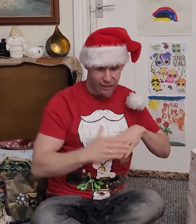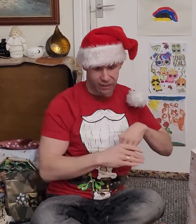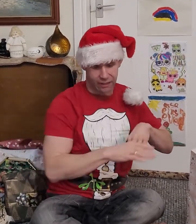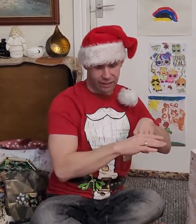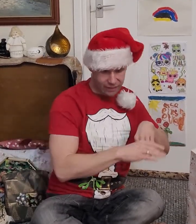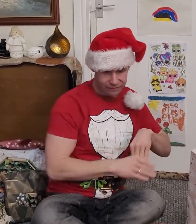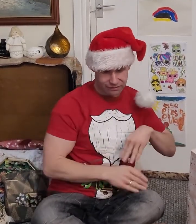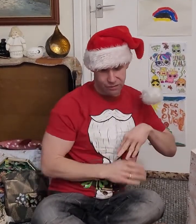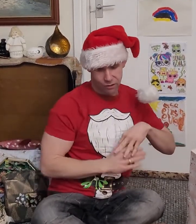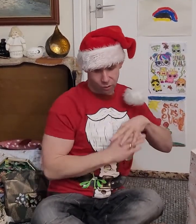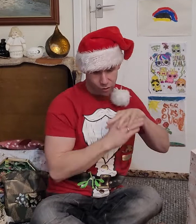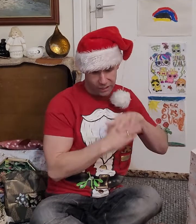it's okay